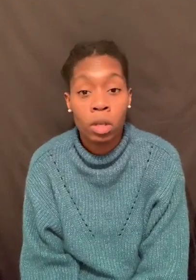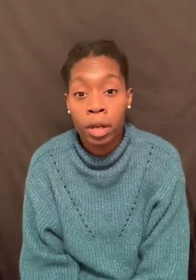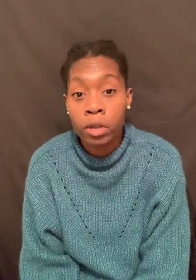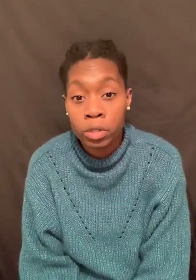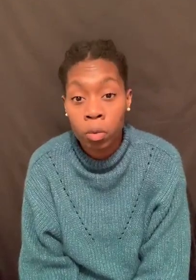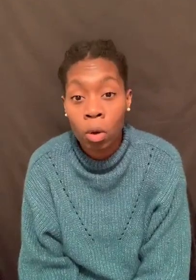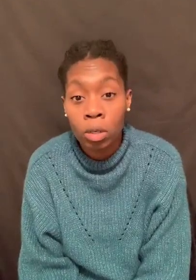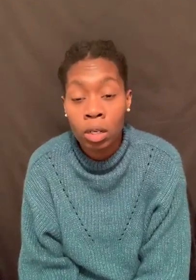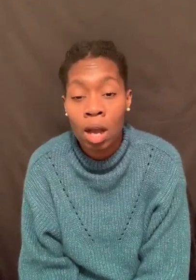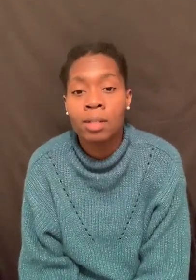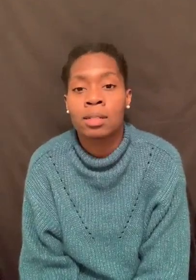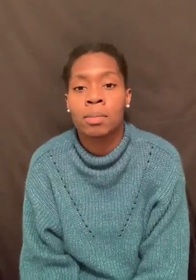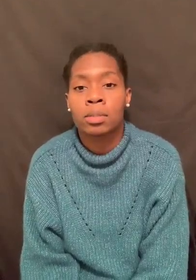If you're using worldly concepts.